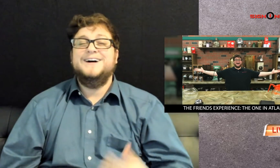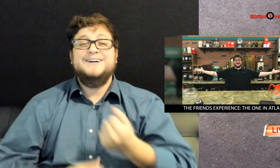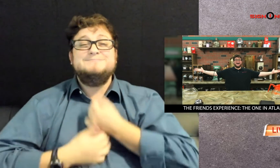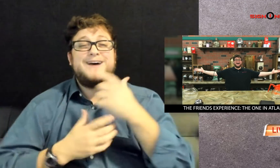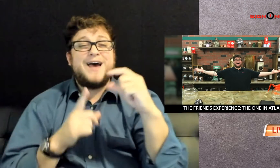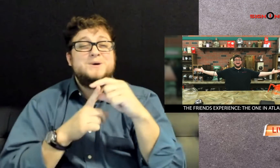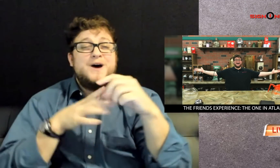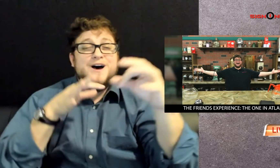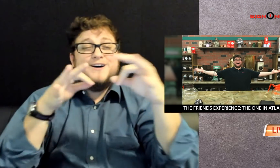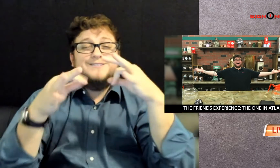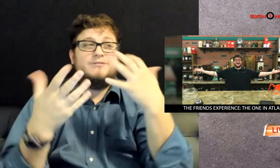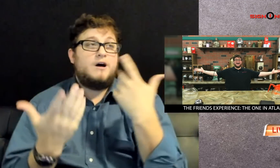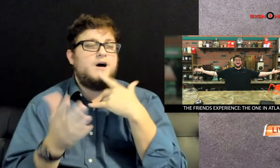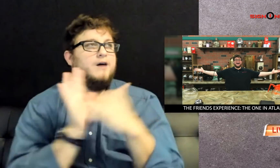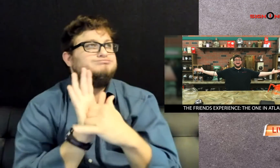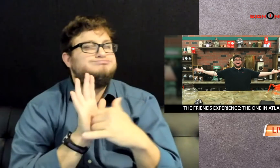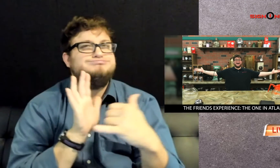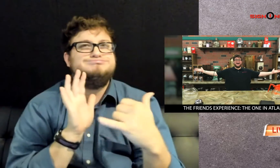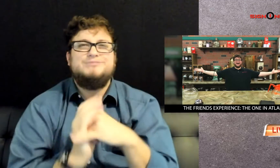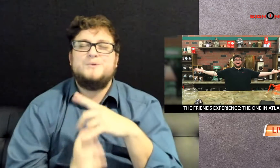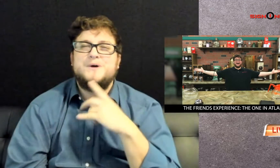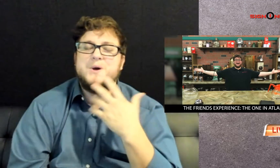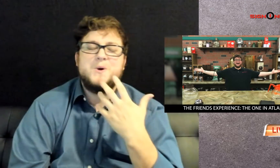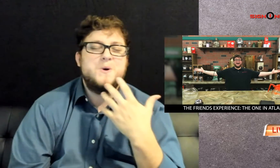I honestly cannot explain it in words.